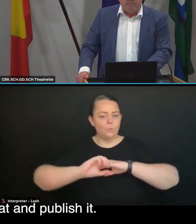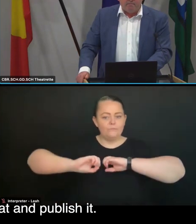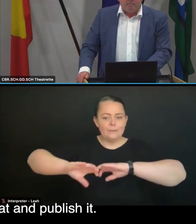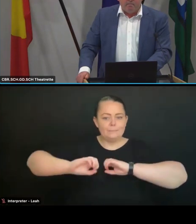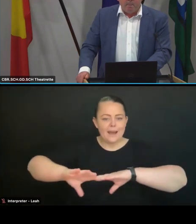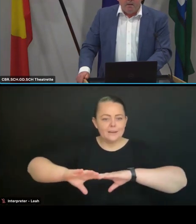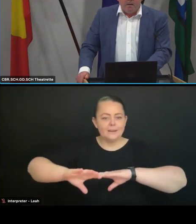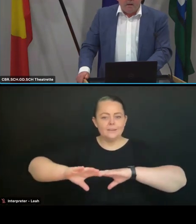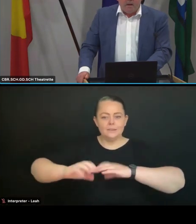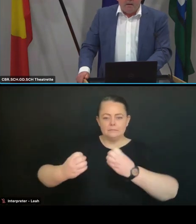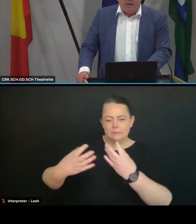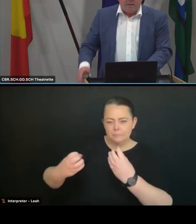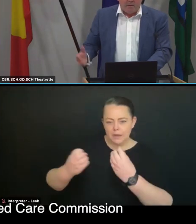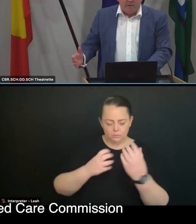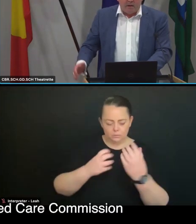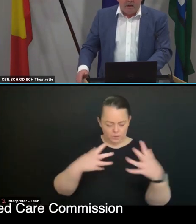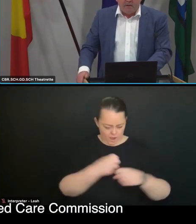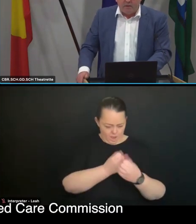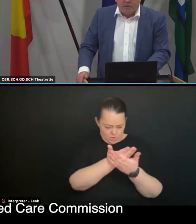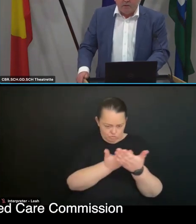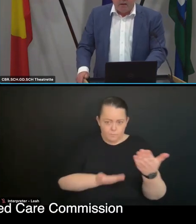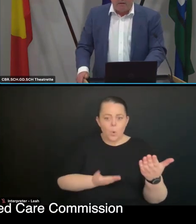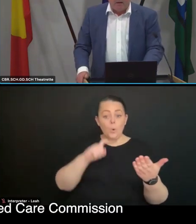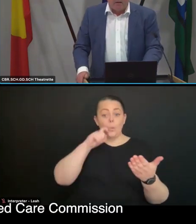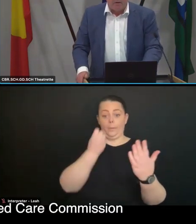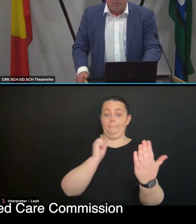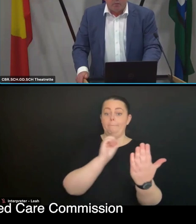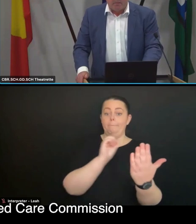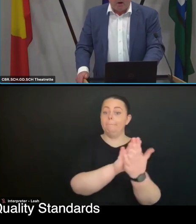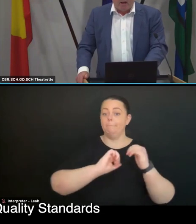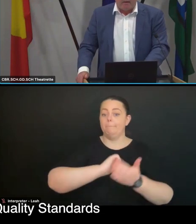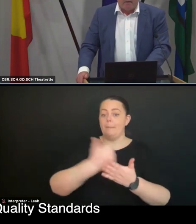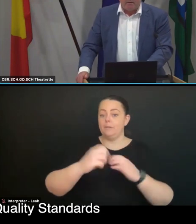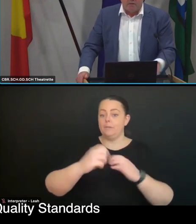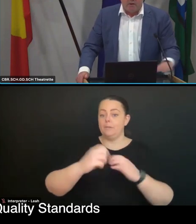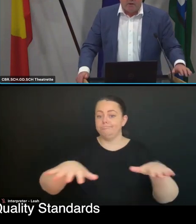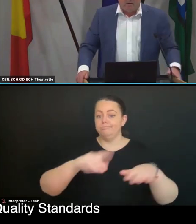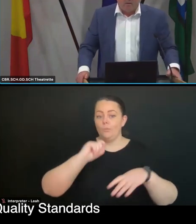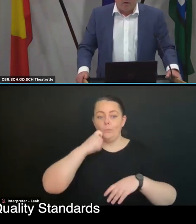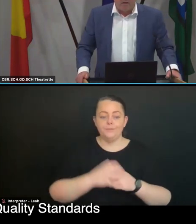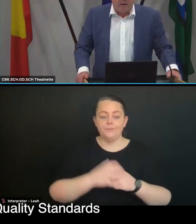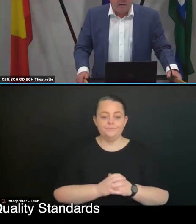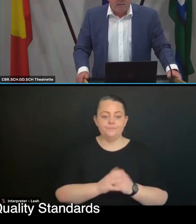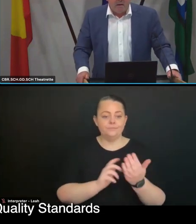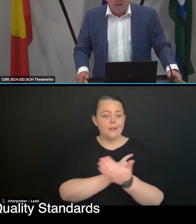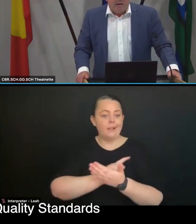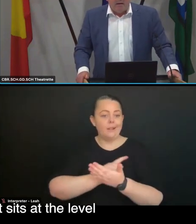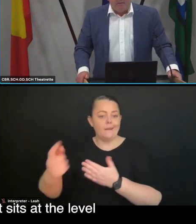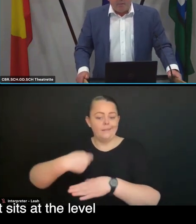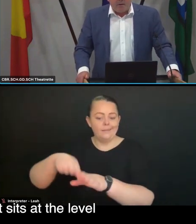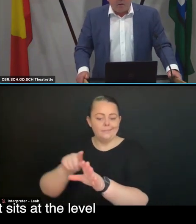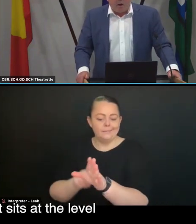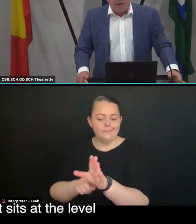publish it. As mentioned today, next year, the Aged Care Commission will be piloting the strength and quality standards